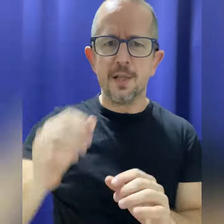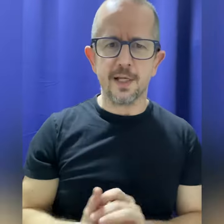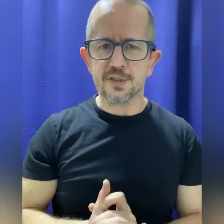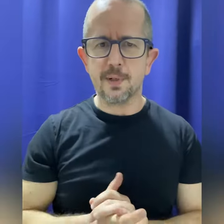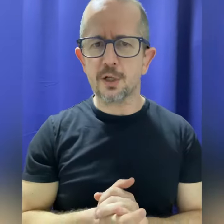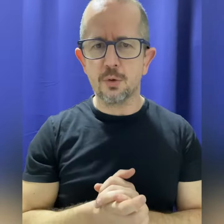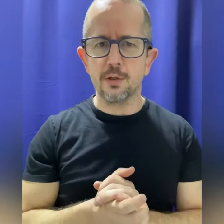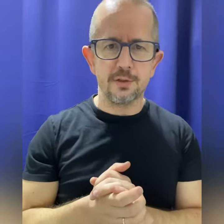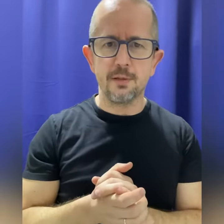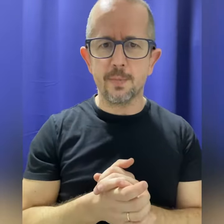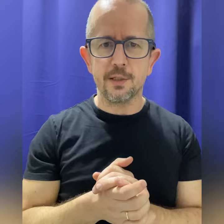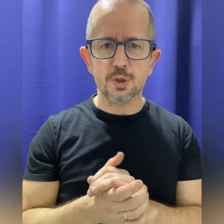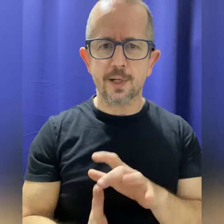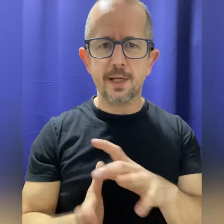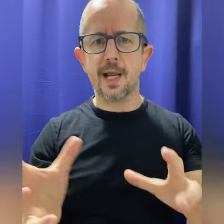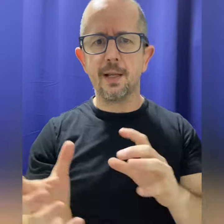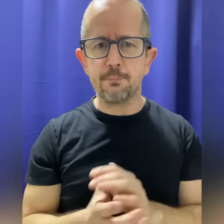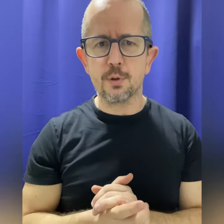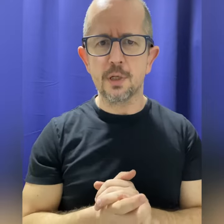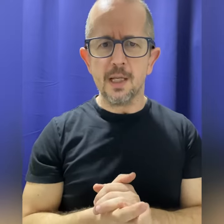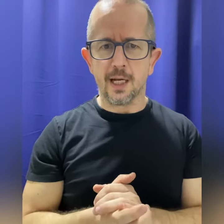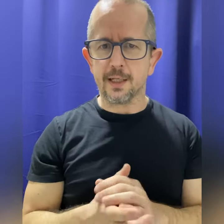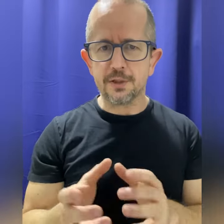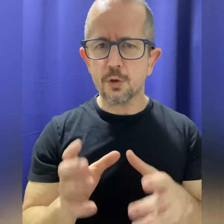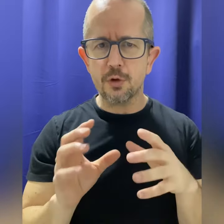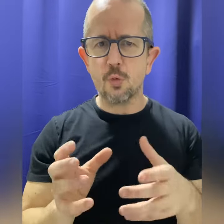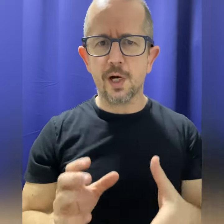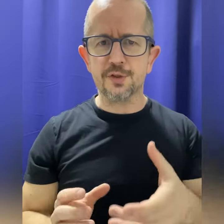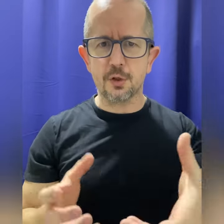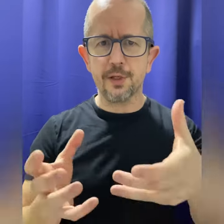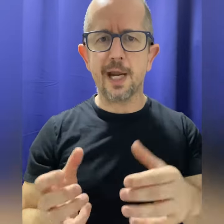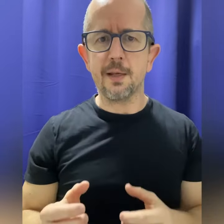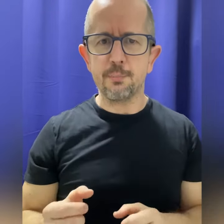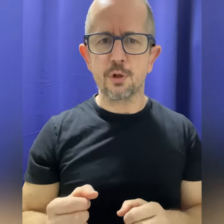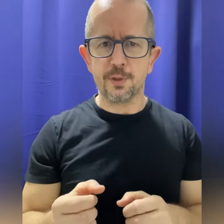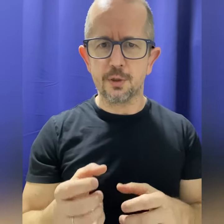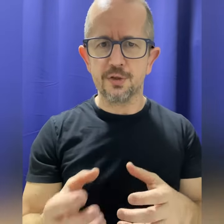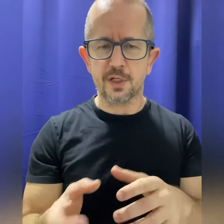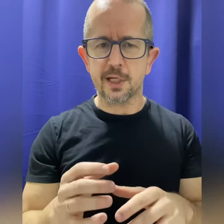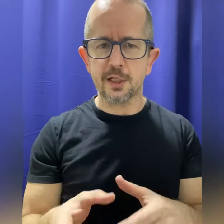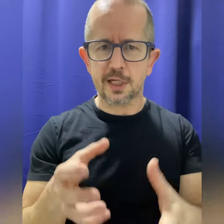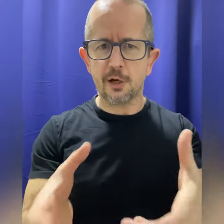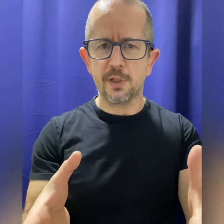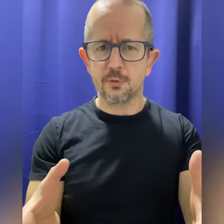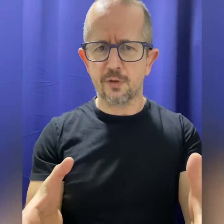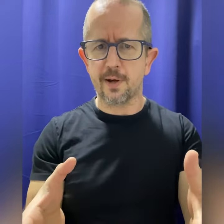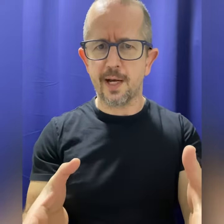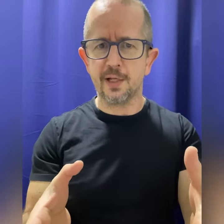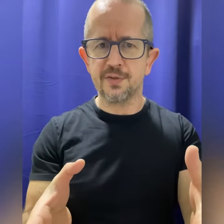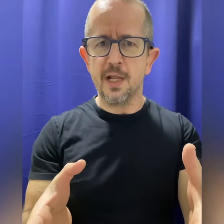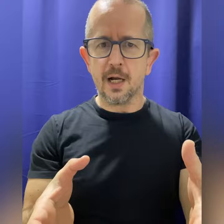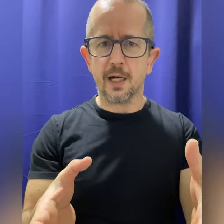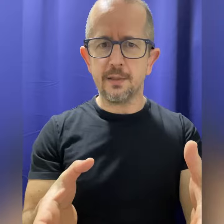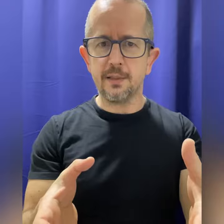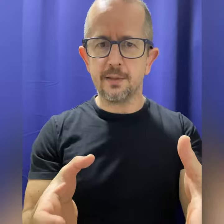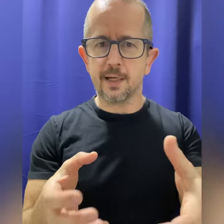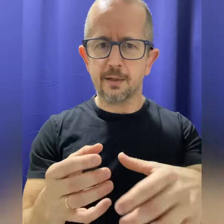That's my Quality Management Handbook. And I don't know why it's called Handbook because I can't carry it with my hands. I need like the